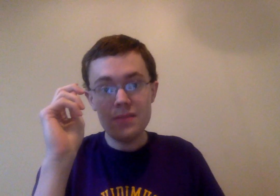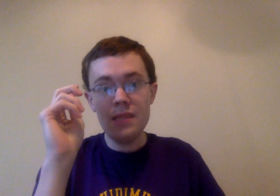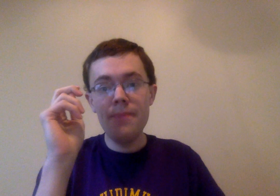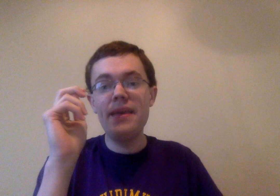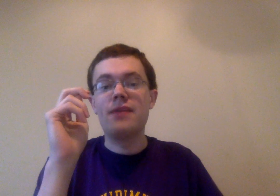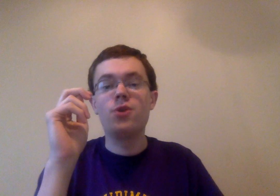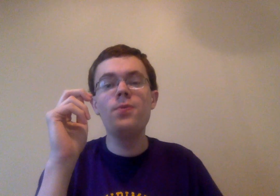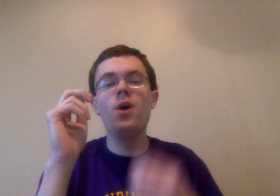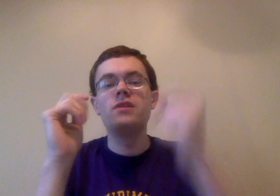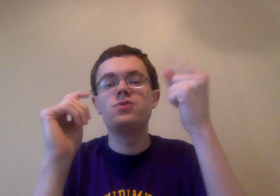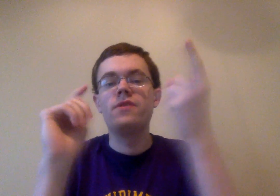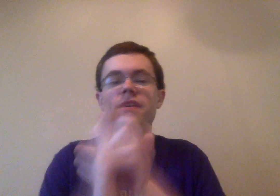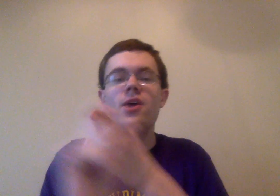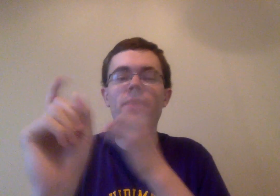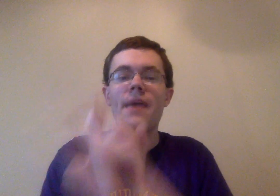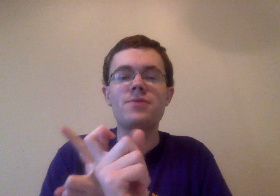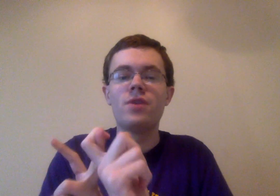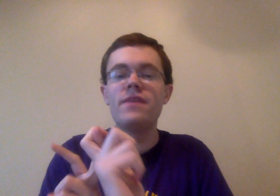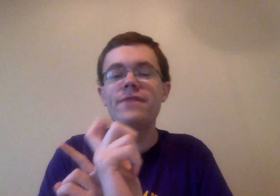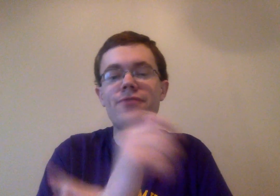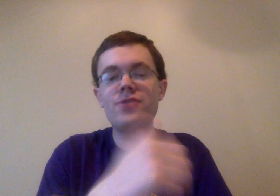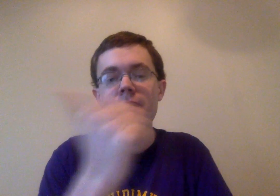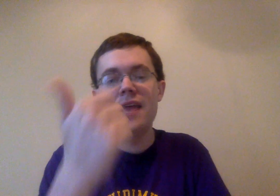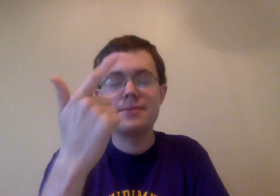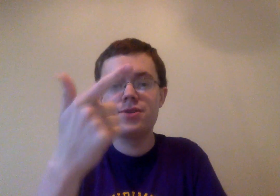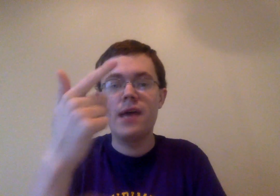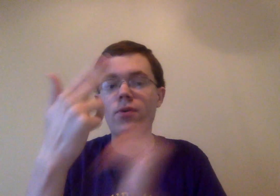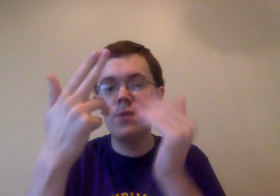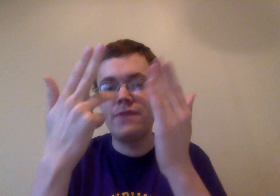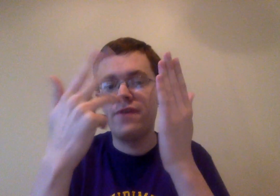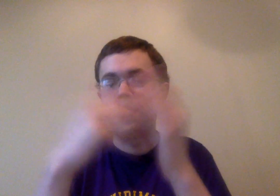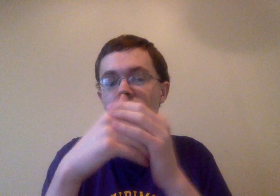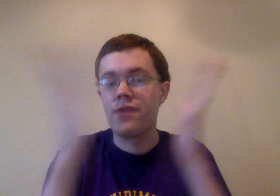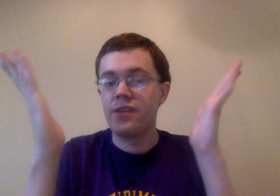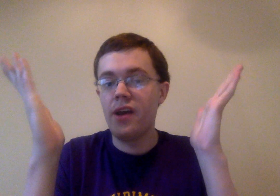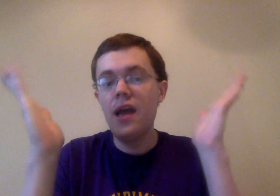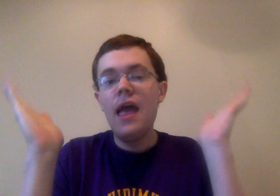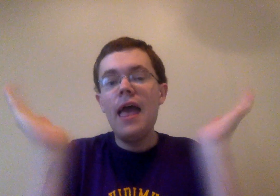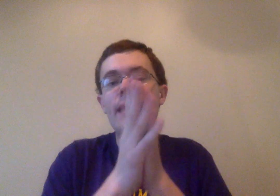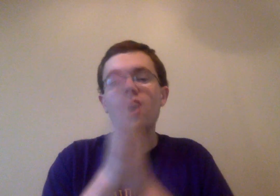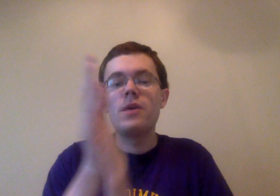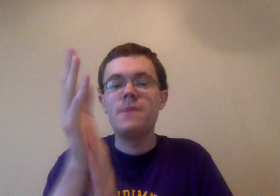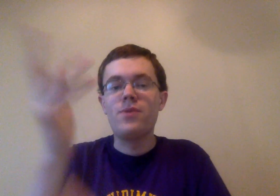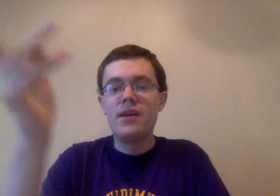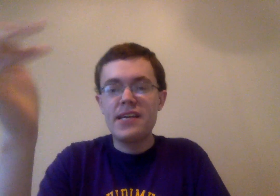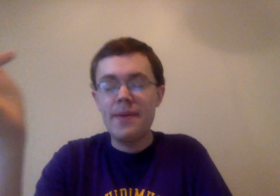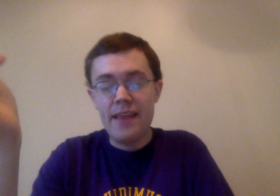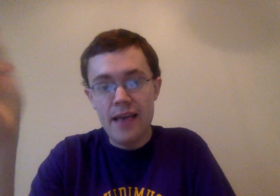Um, but yeah, so I hope you all enjoyed the video and the episode. If you did, feel free to drop me a like, subscribe, or whatever the fuck you want, I don't really care. And as always, people, keep kicking ass,